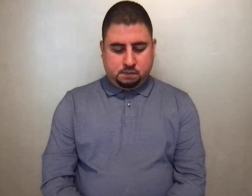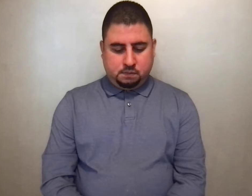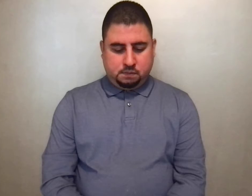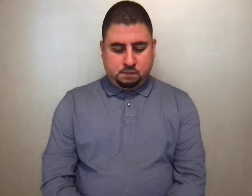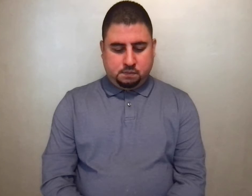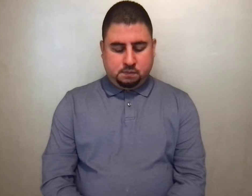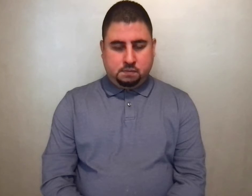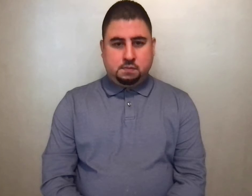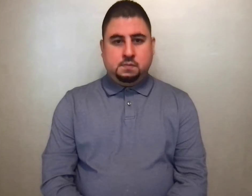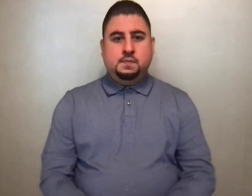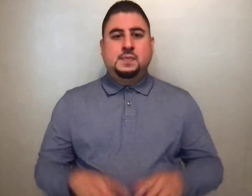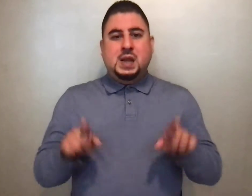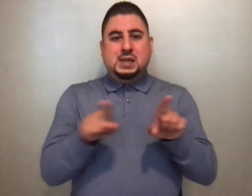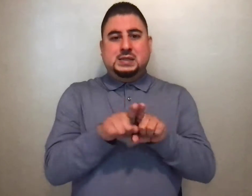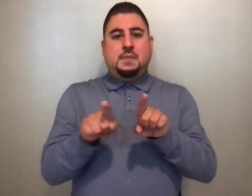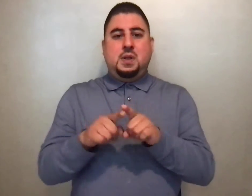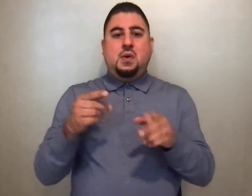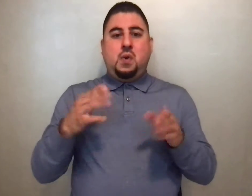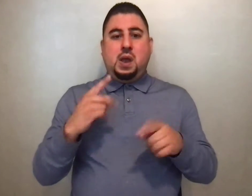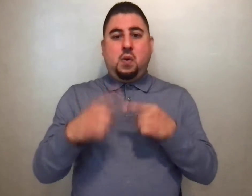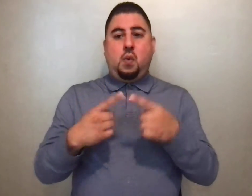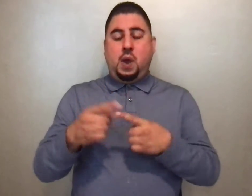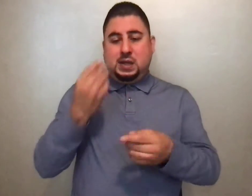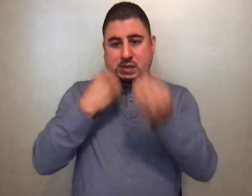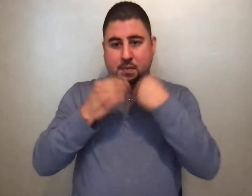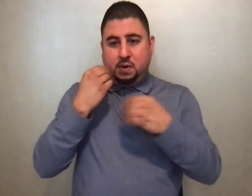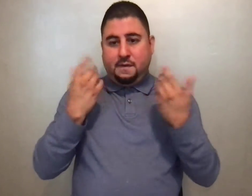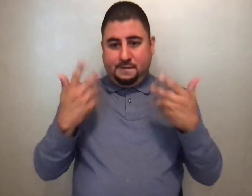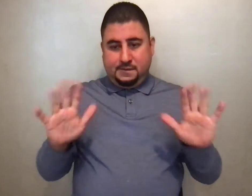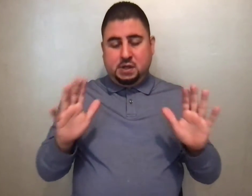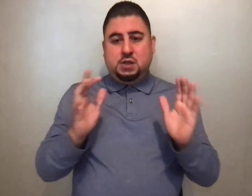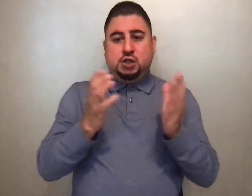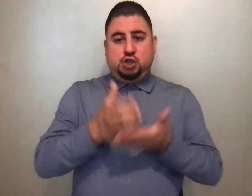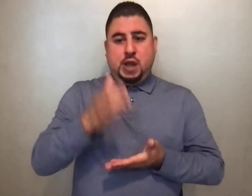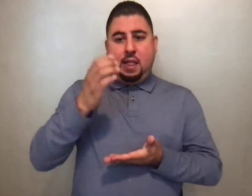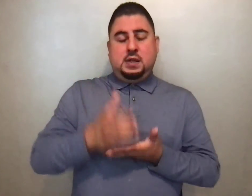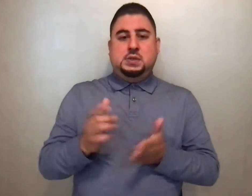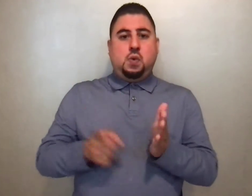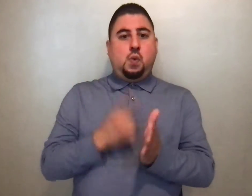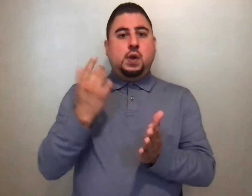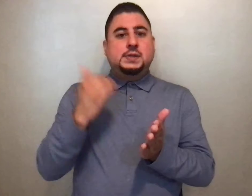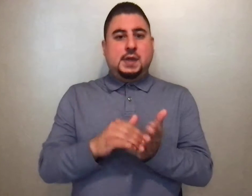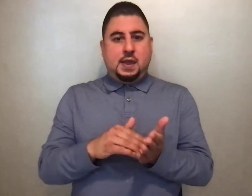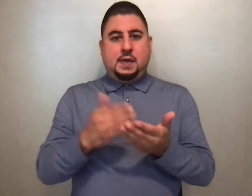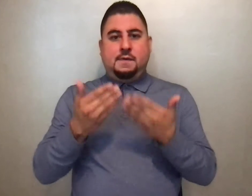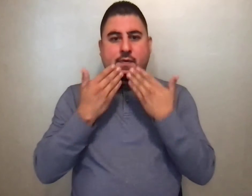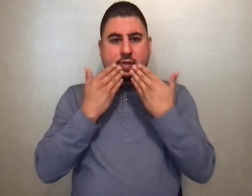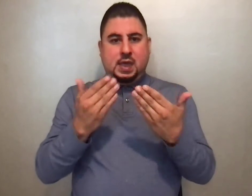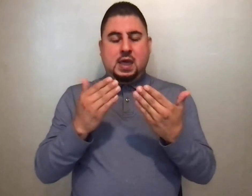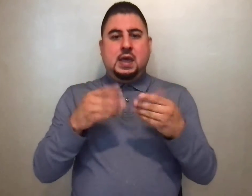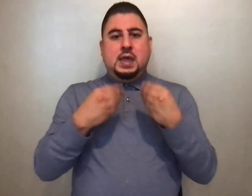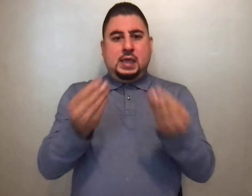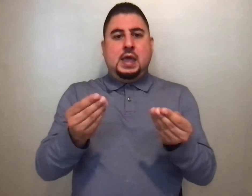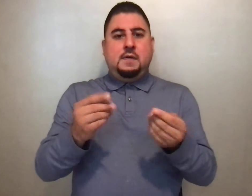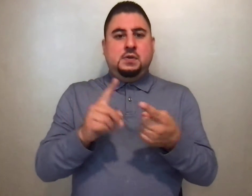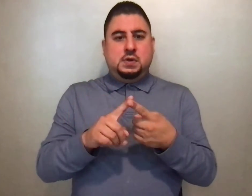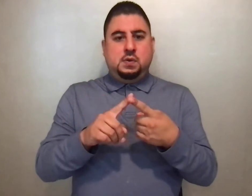In a similar way, when supper was ended, he took the chalice and, once more giving thanks, gave it to his disciples, gave it